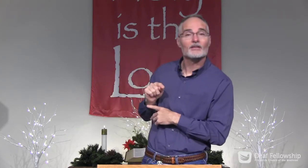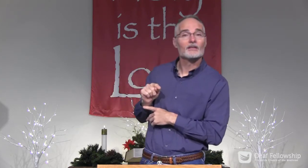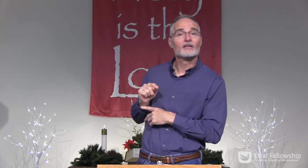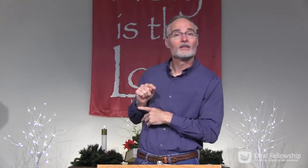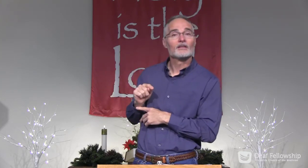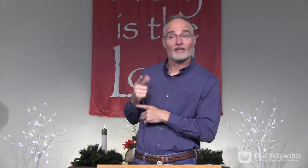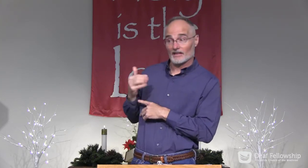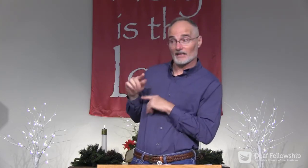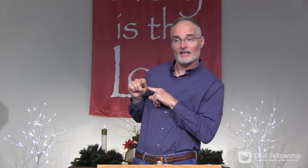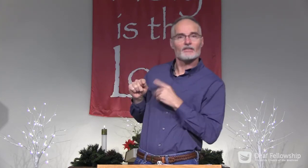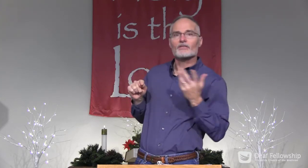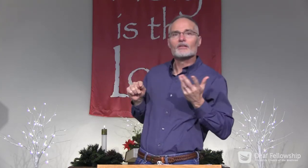said, My gift